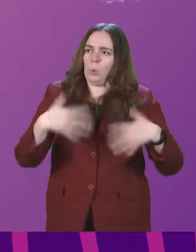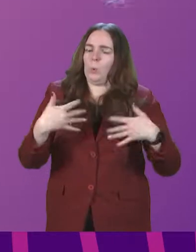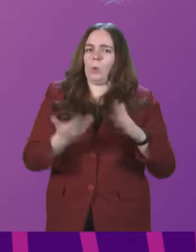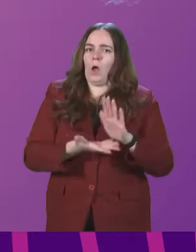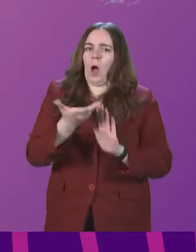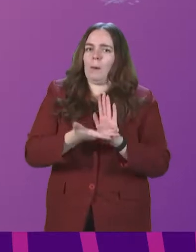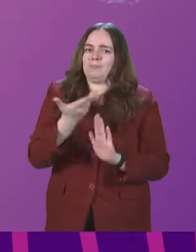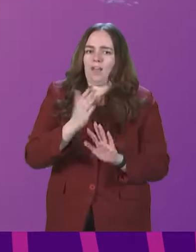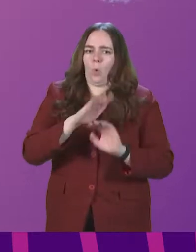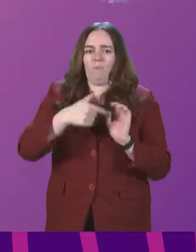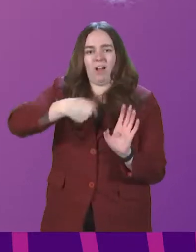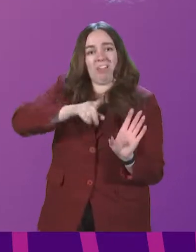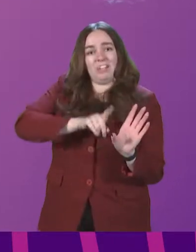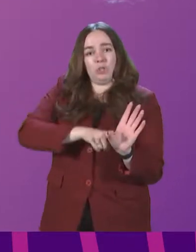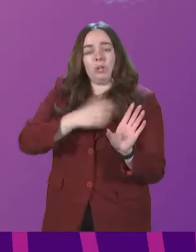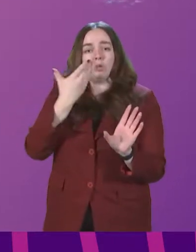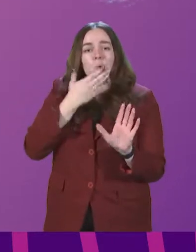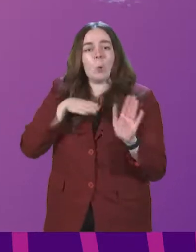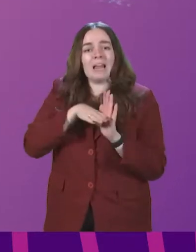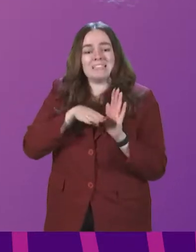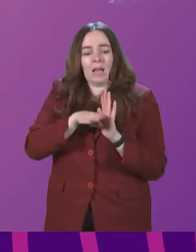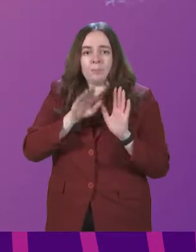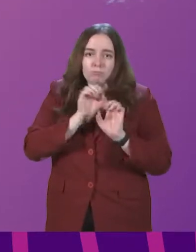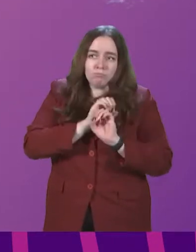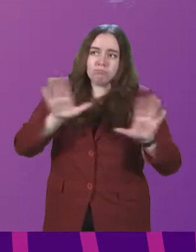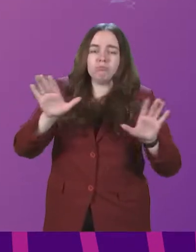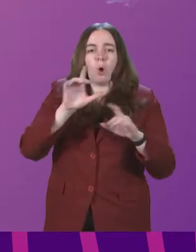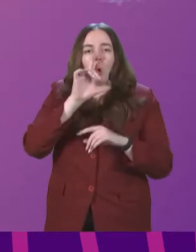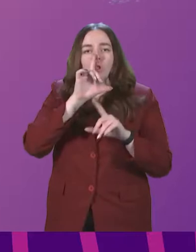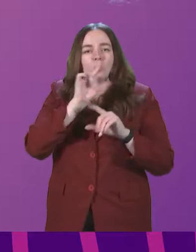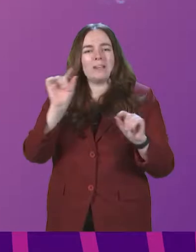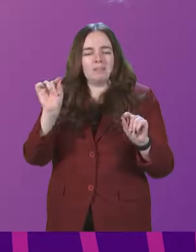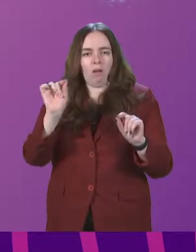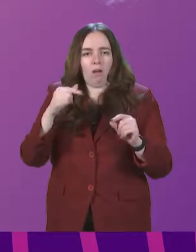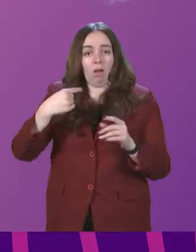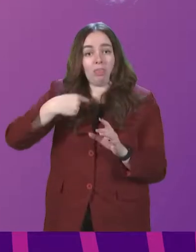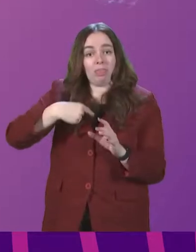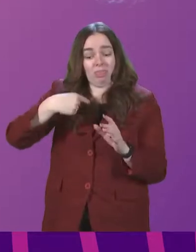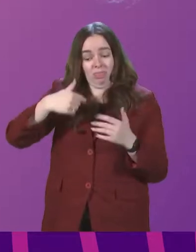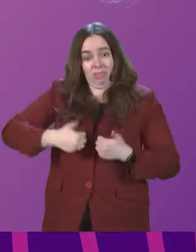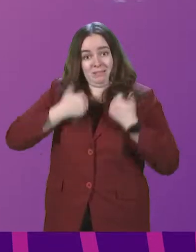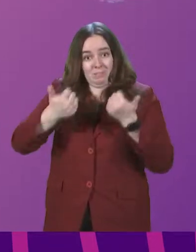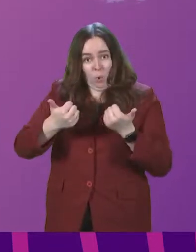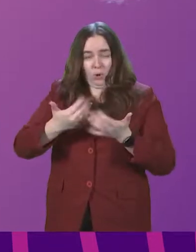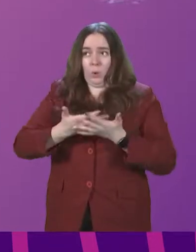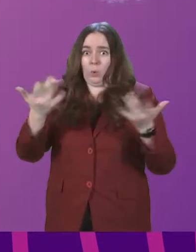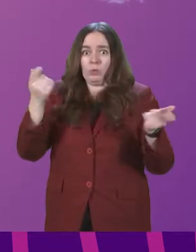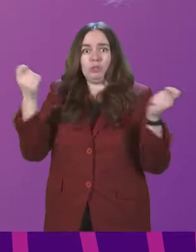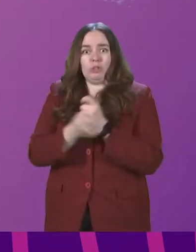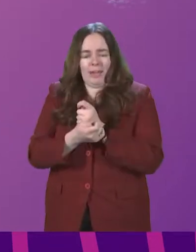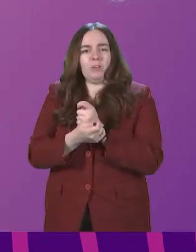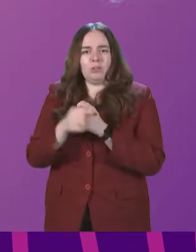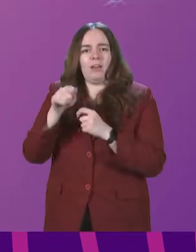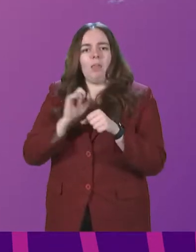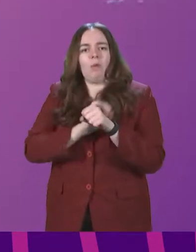on this year's school exams on Twitter. And this morning, substantive changes contained within today's COVID